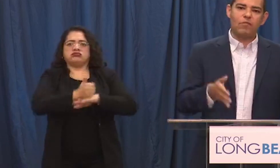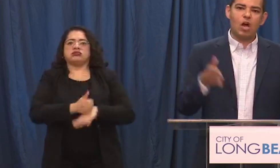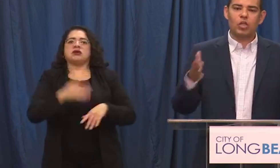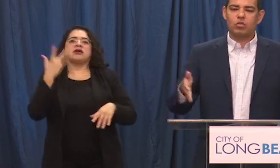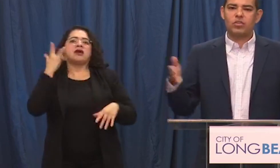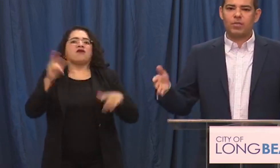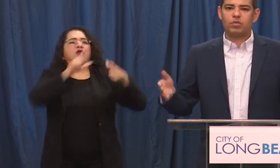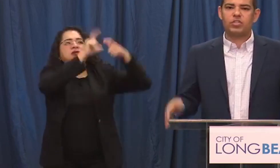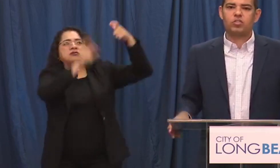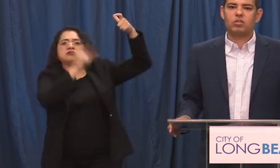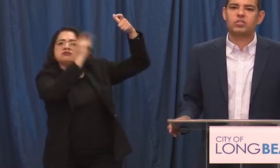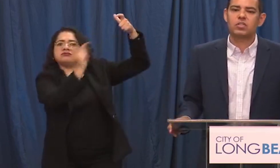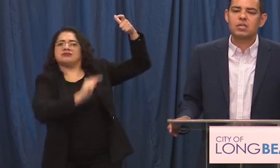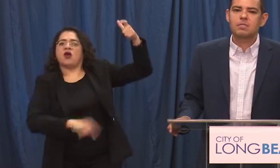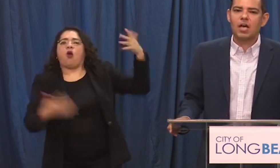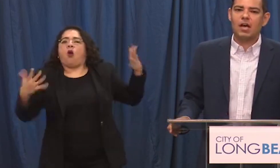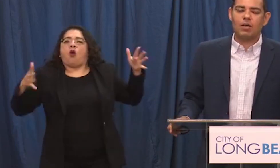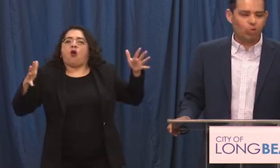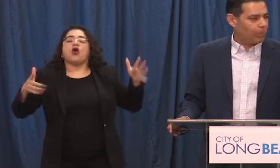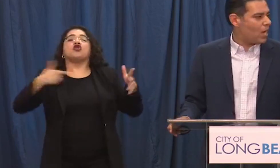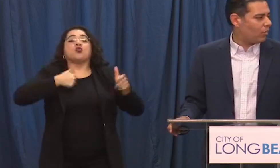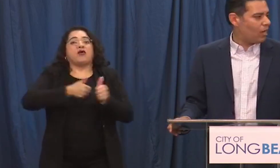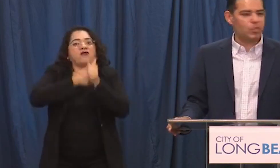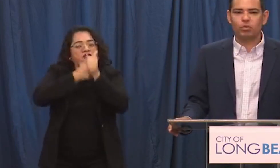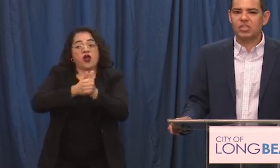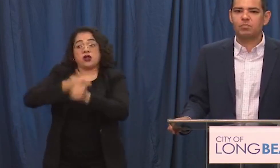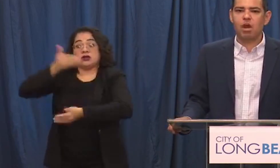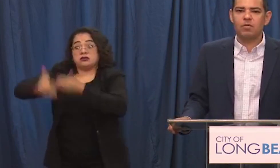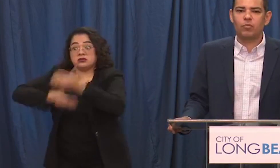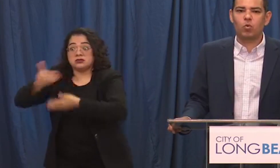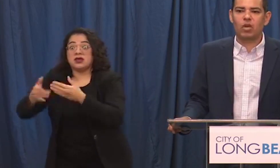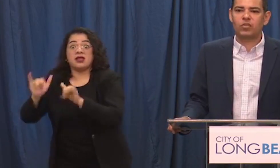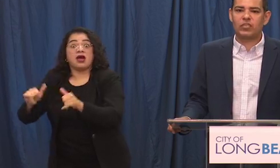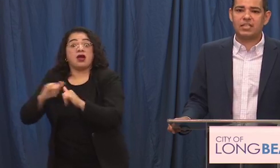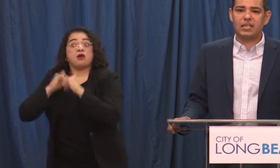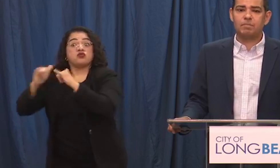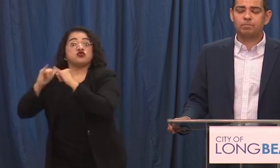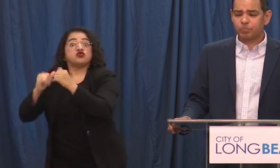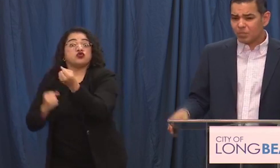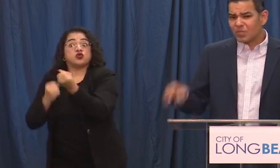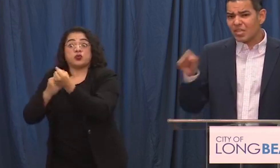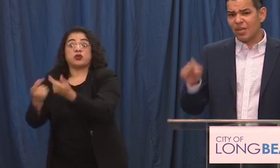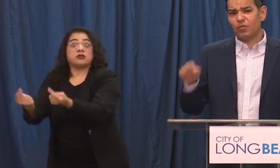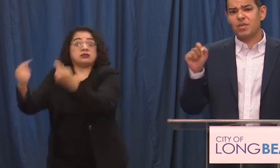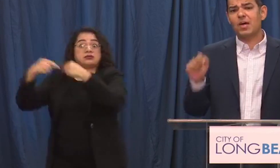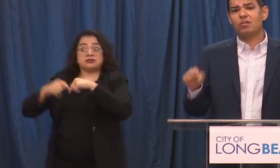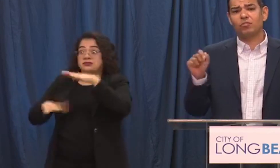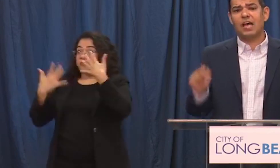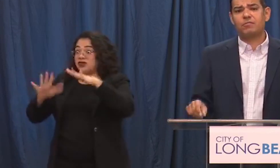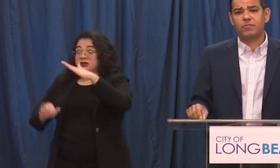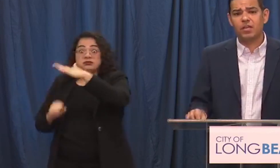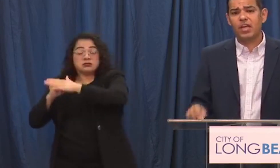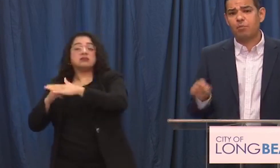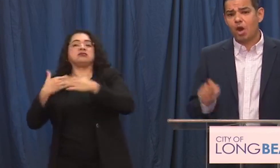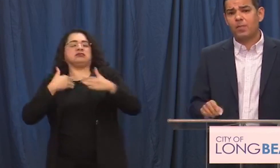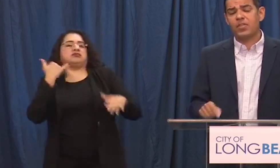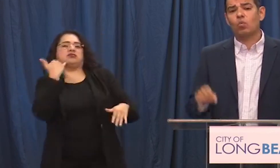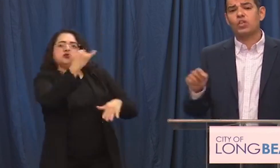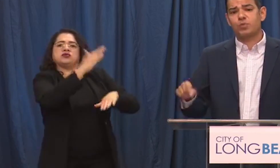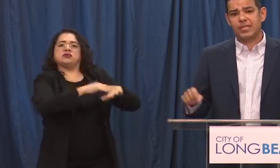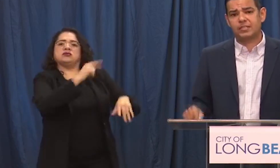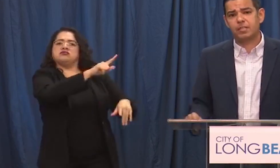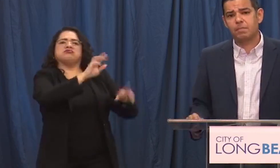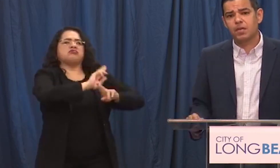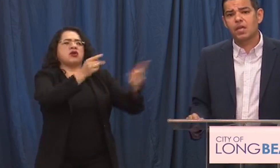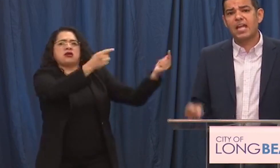we went and followed the procedures and I'm really proud of the Long Beach Police Department for the work that they did and for the amount of life and property